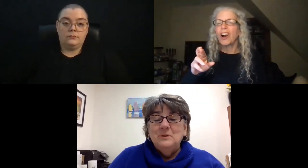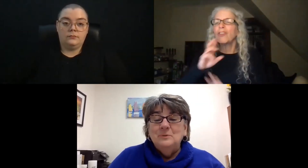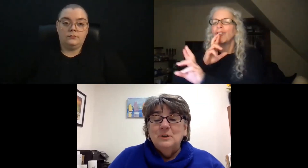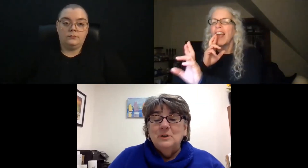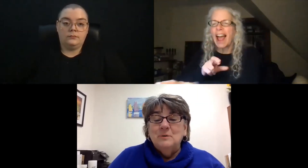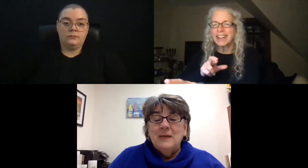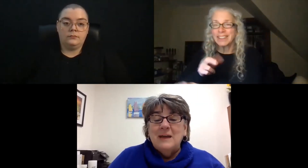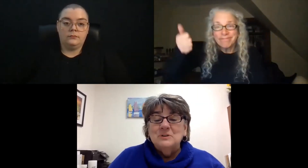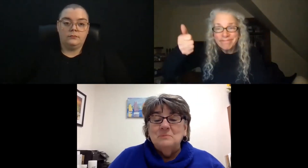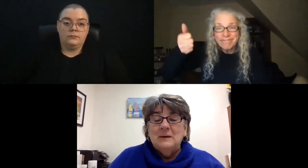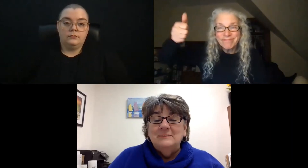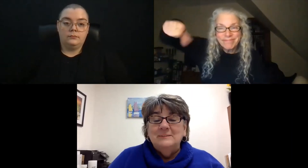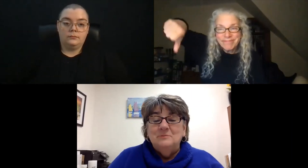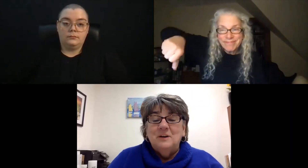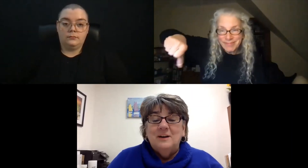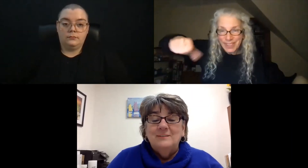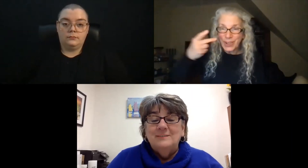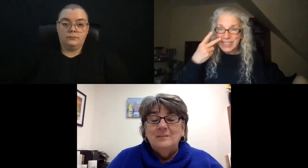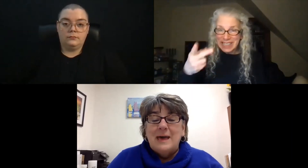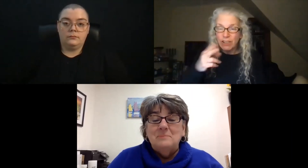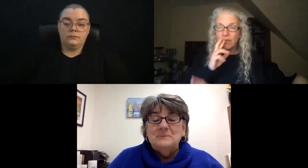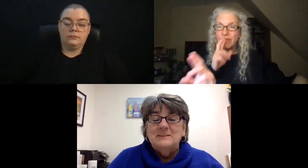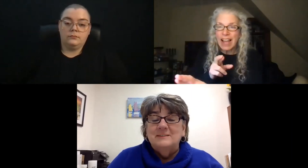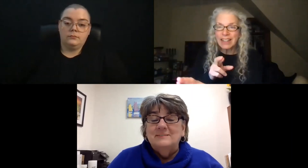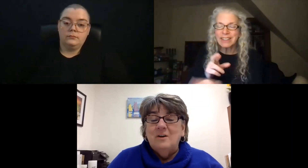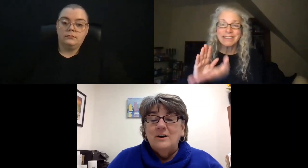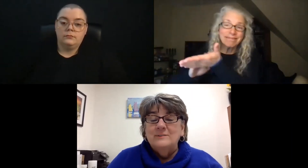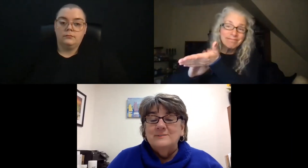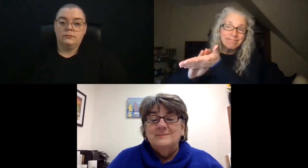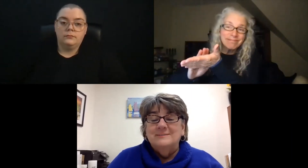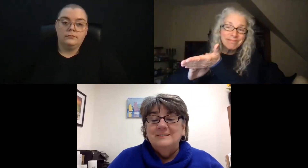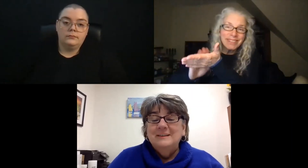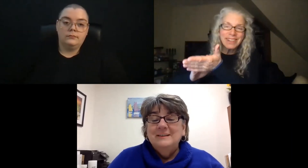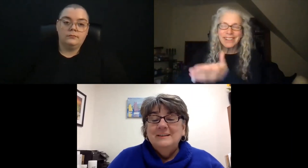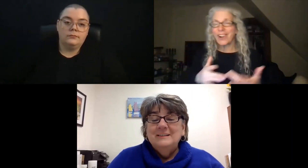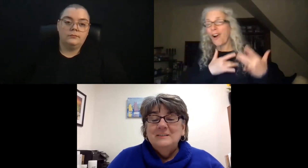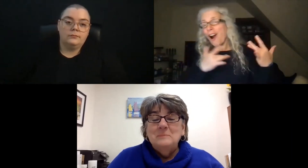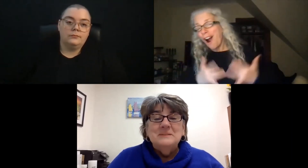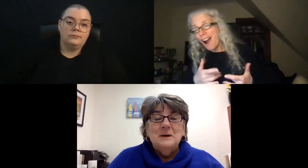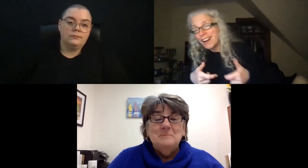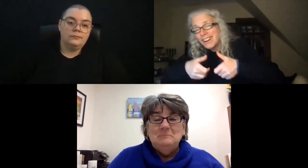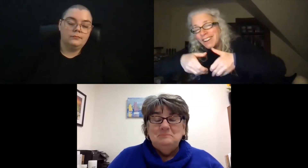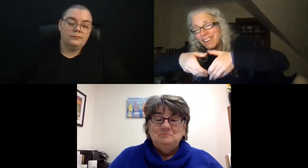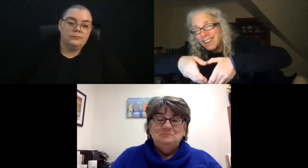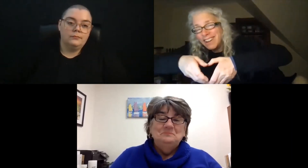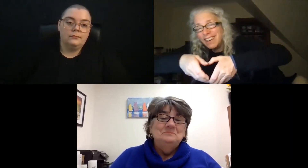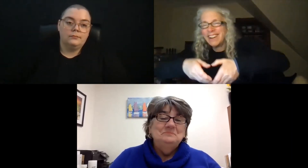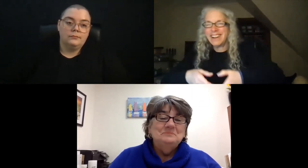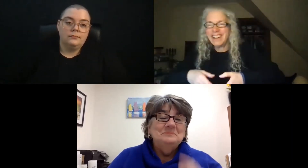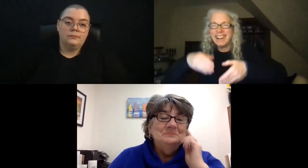When you look at your reaction button, you've got claps and hearts and thumbs up.